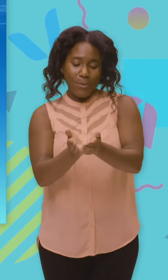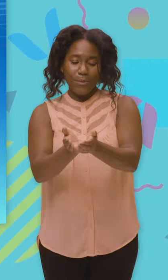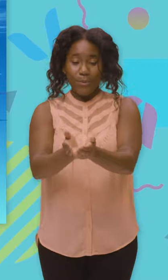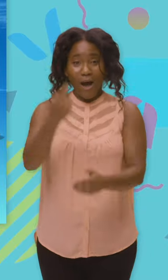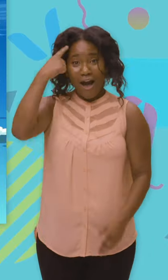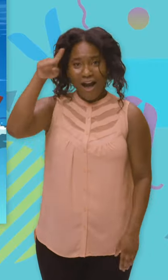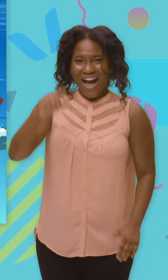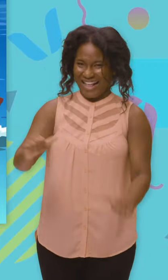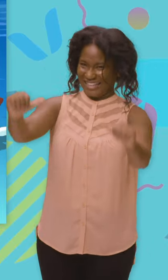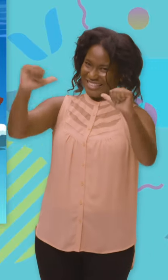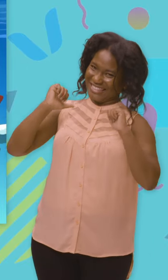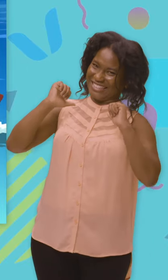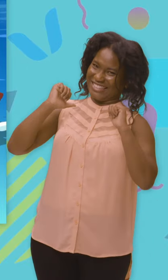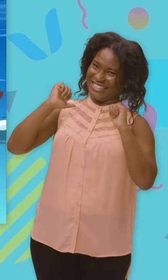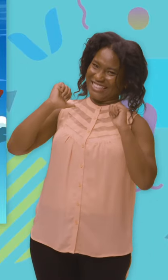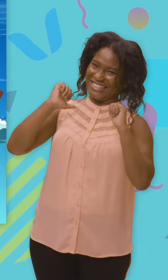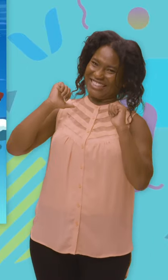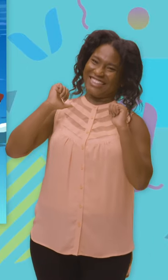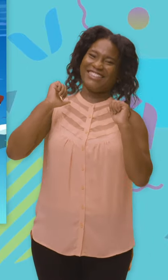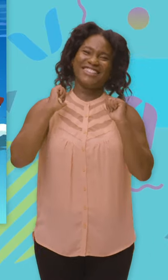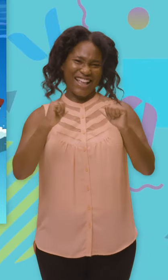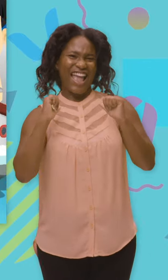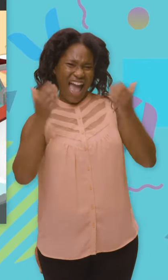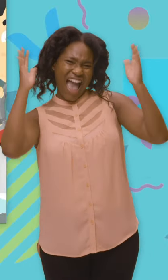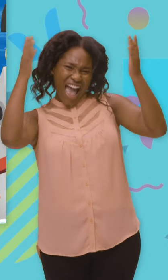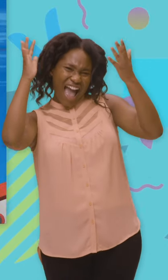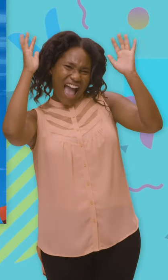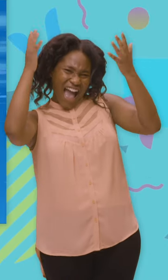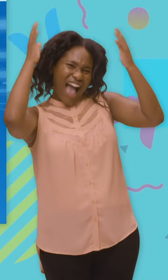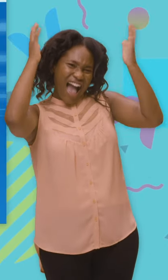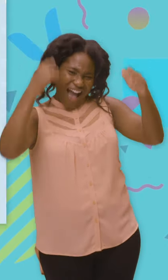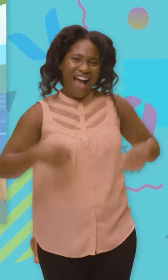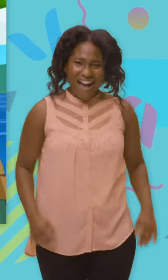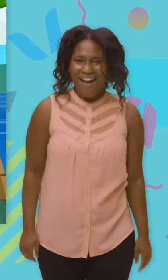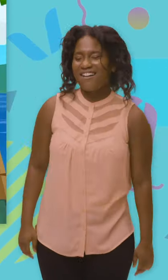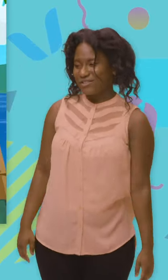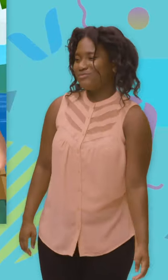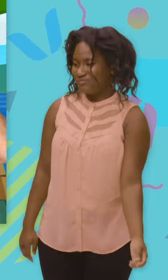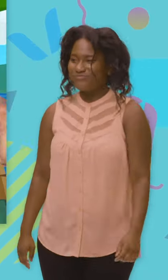boats are for me. Yeah. Yeah. guitar